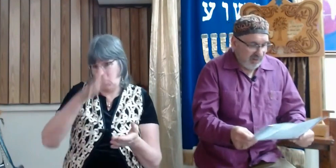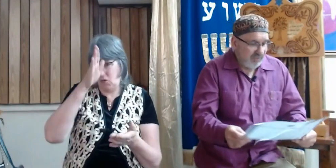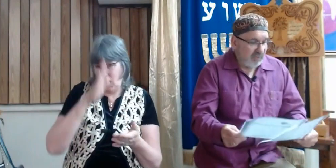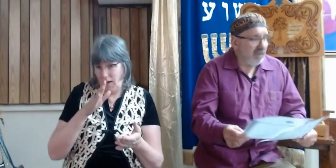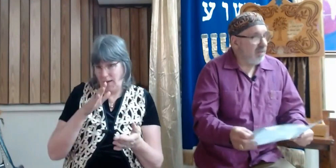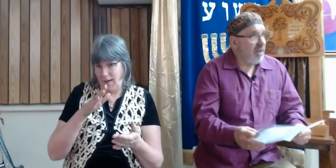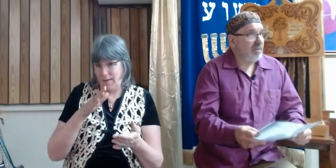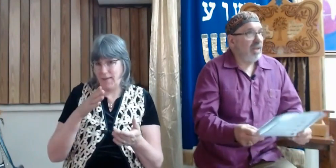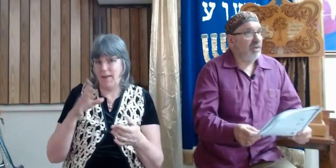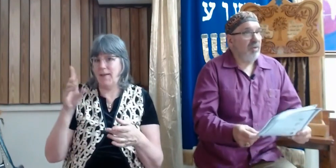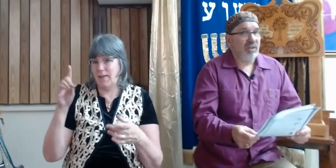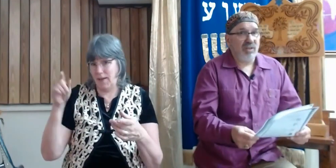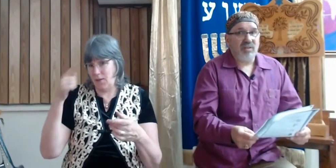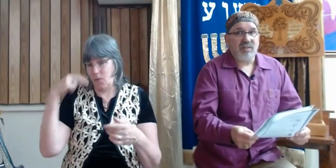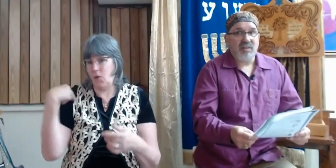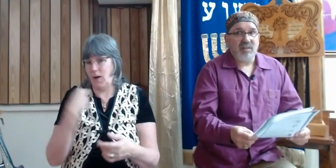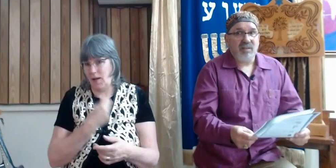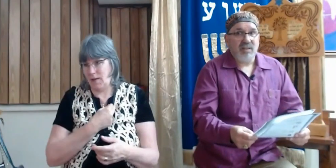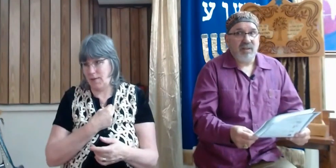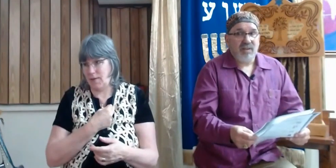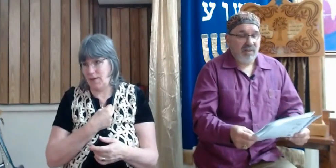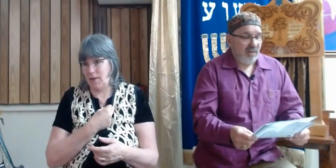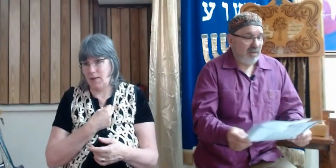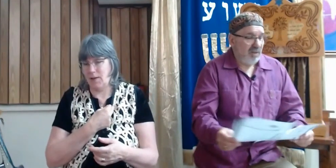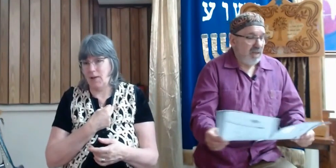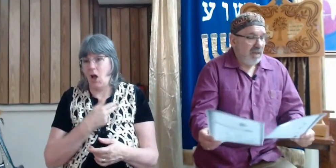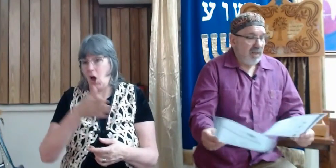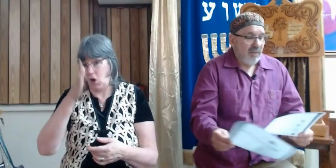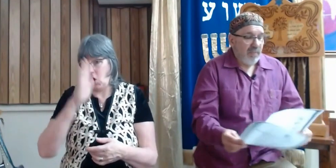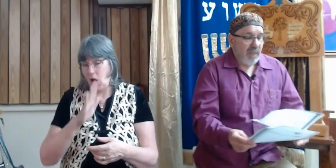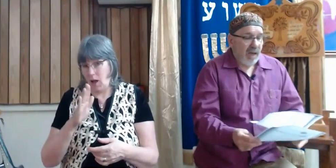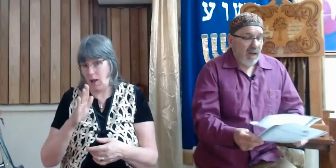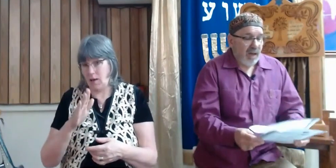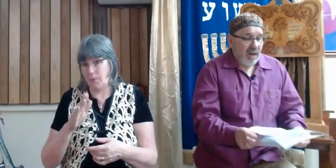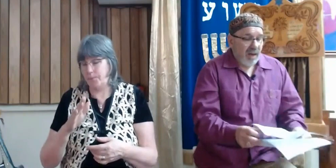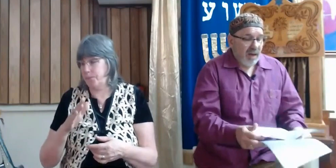Well, you understand the question? You know,